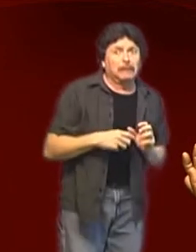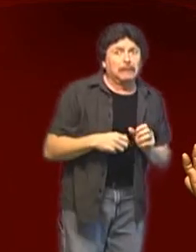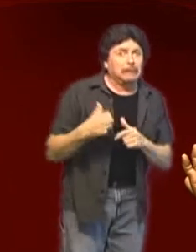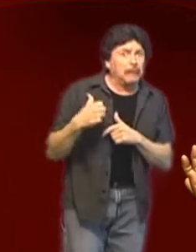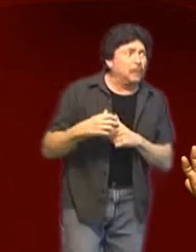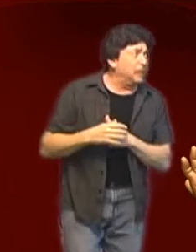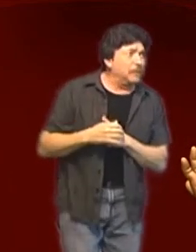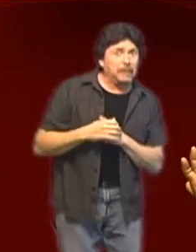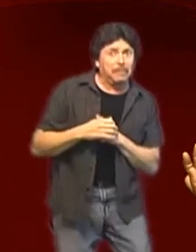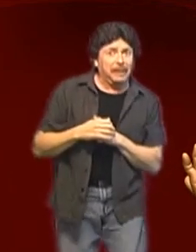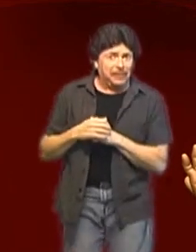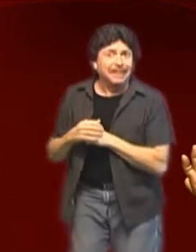I'm going to another page.